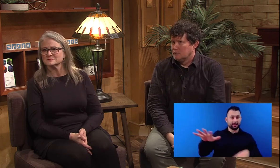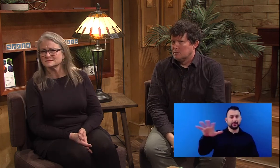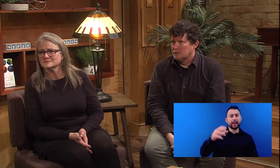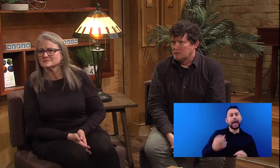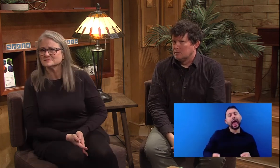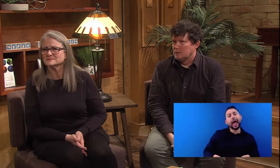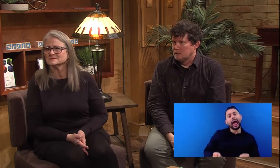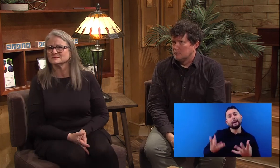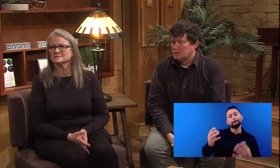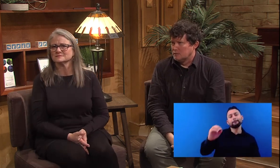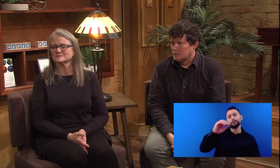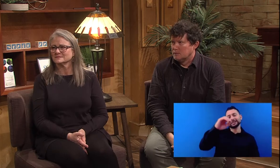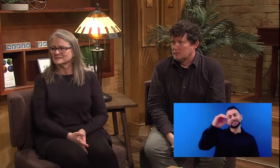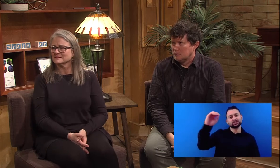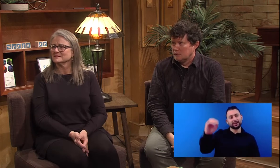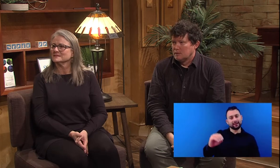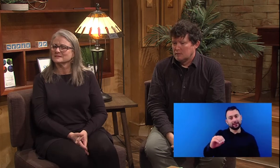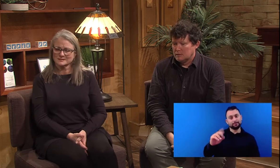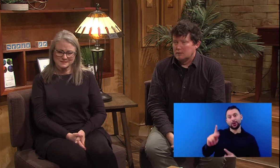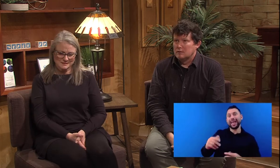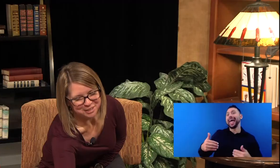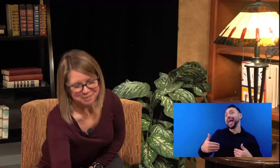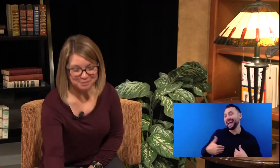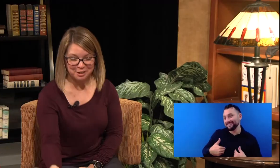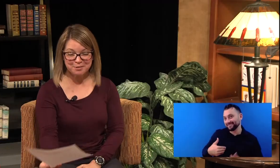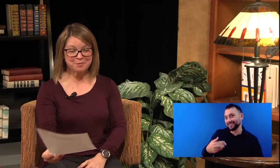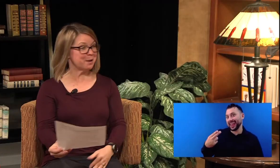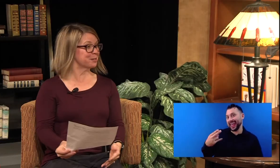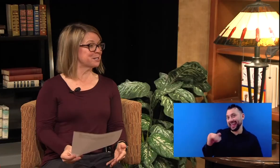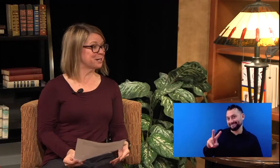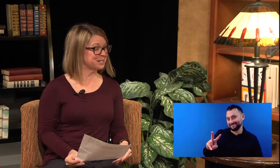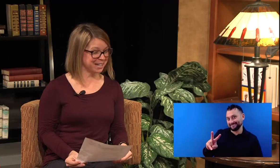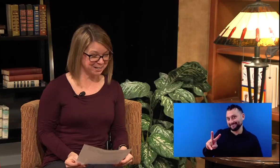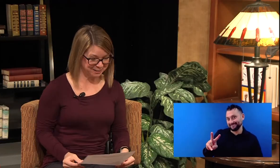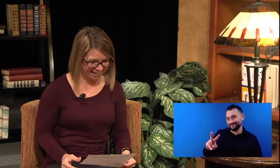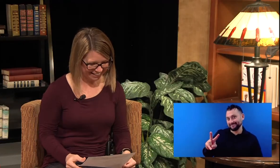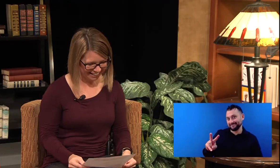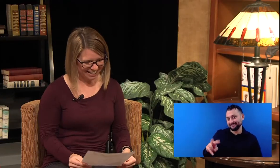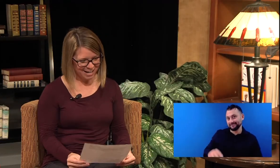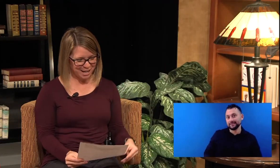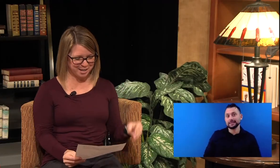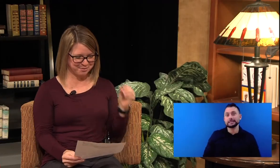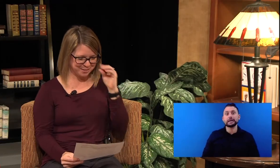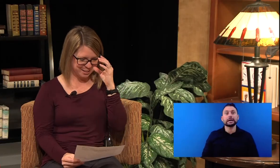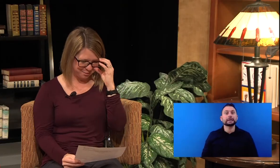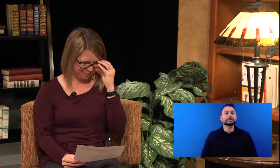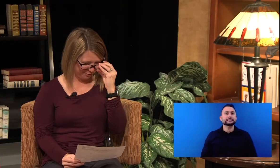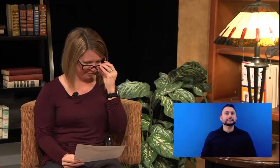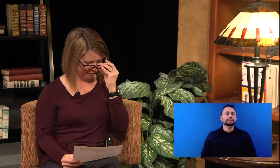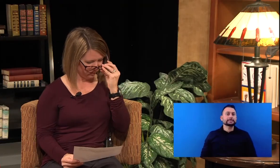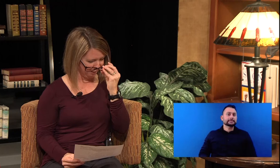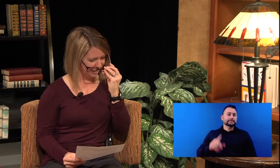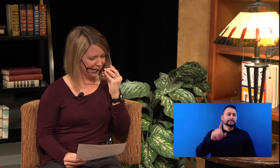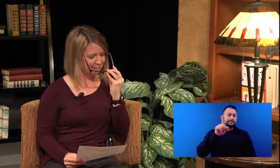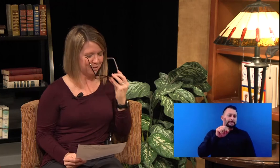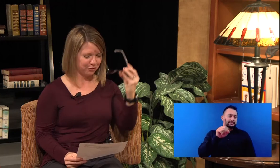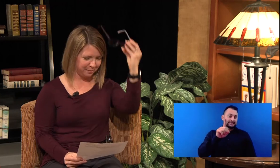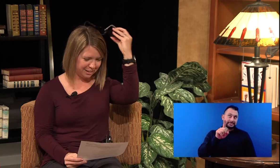that has HIV? Yeah, I want to grab this paper. So you say it correctly. Um, so we were looking at some information